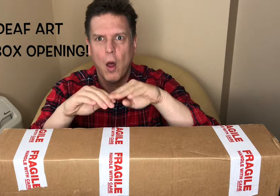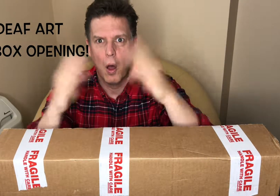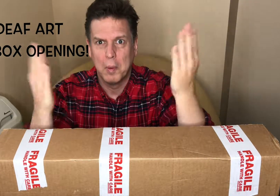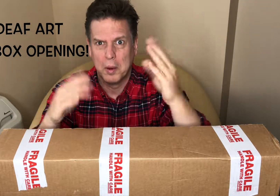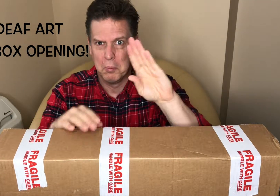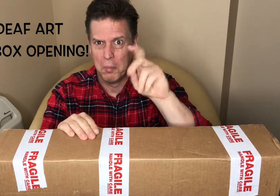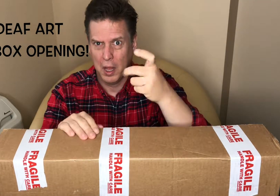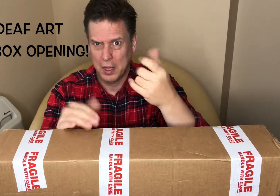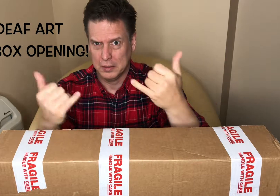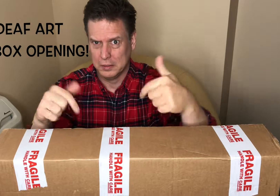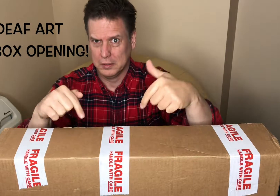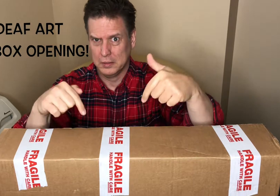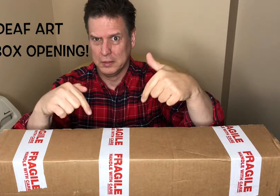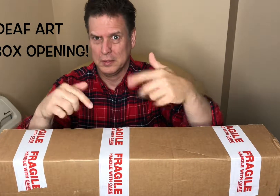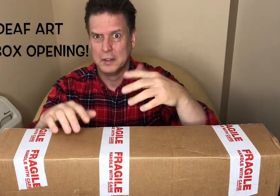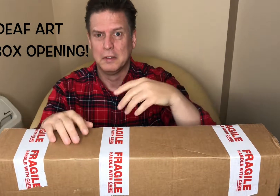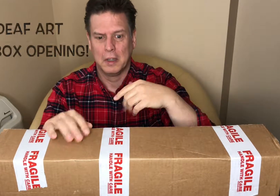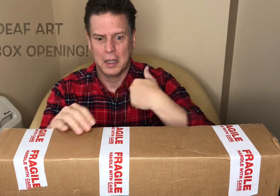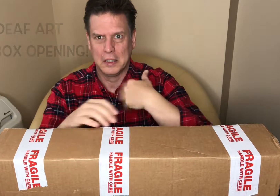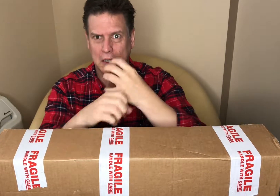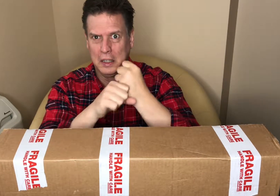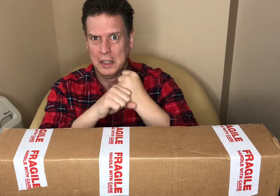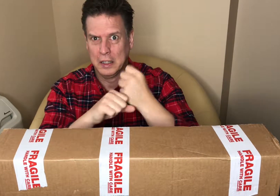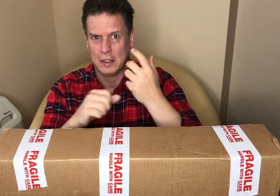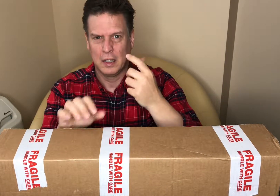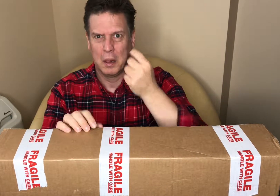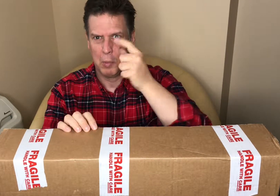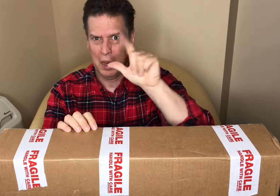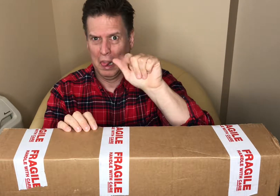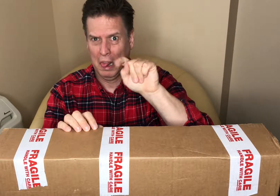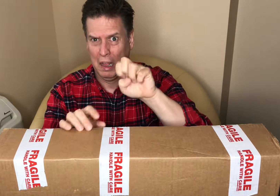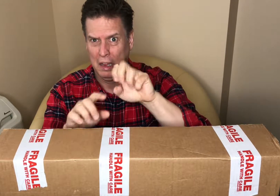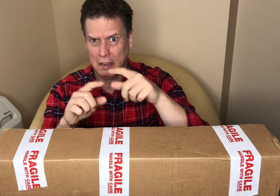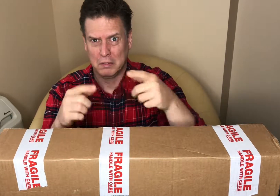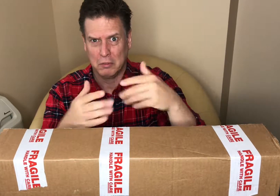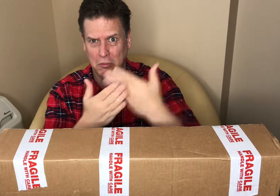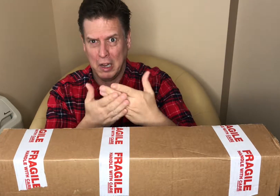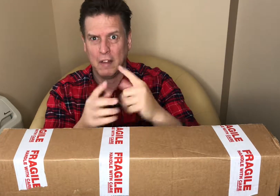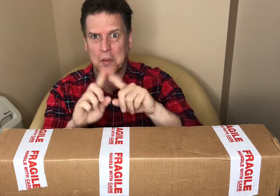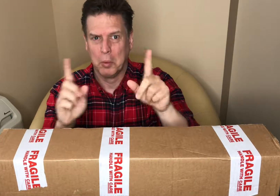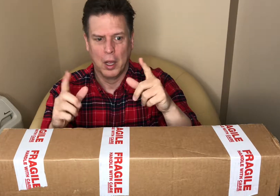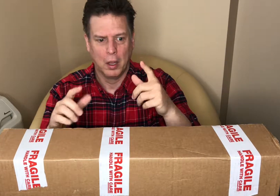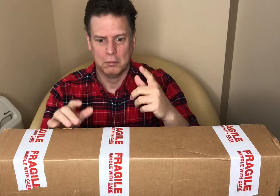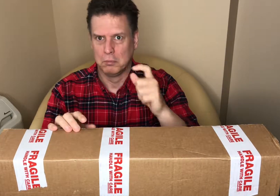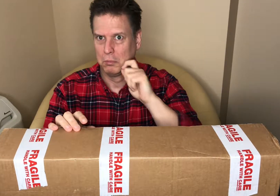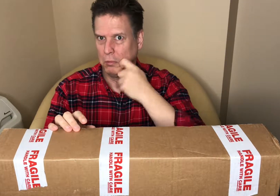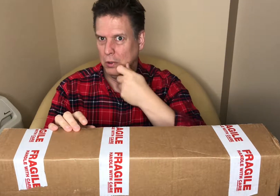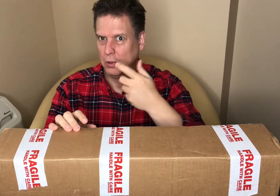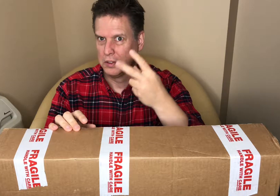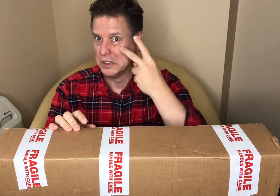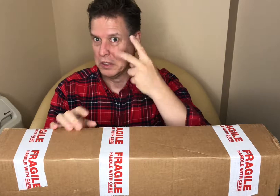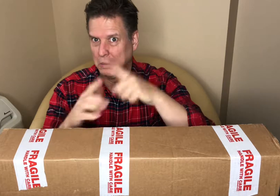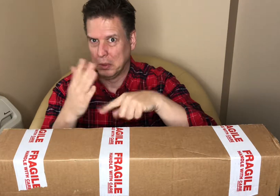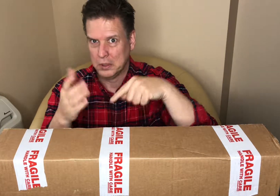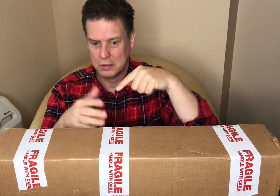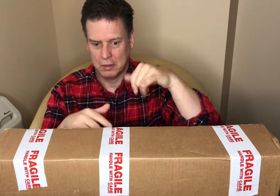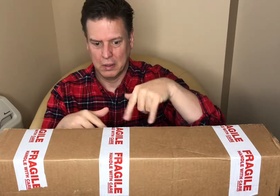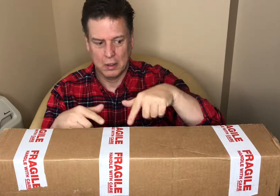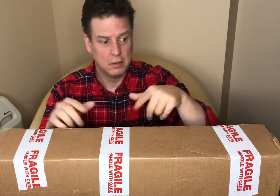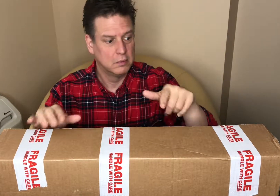hey we're gonna open the box now I got it a bit late but it's pretty cool let's see